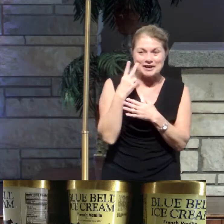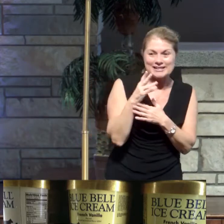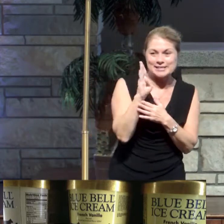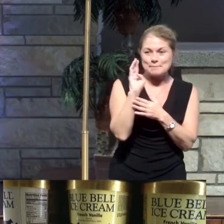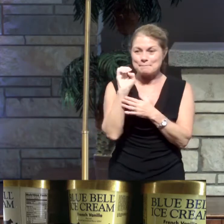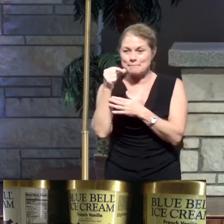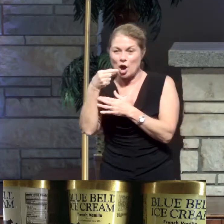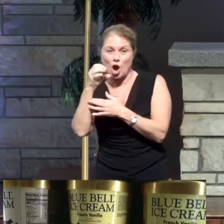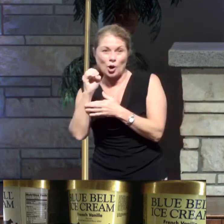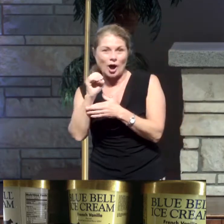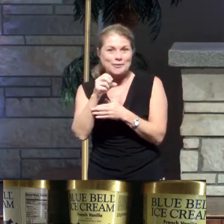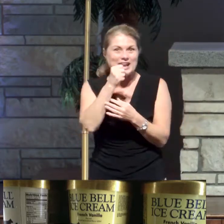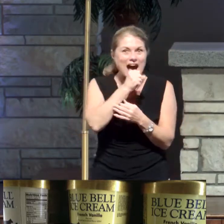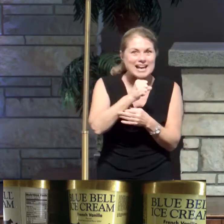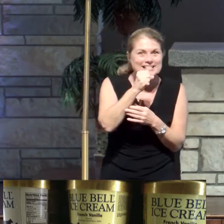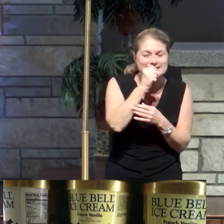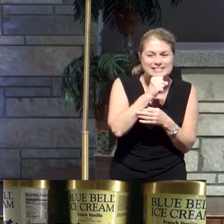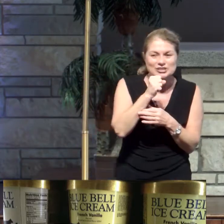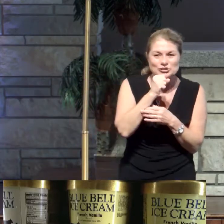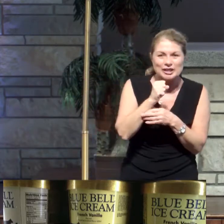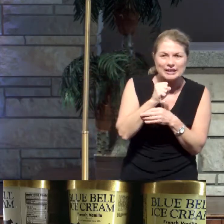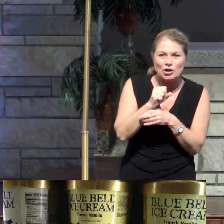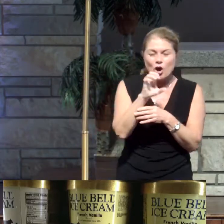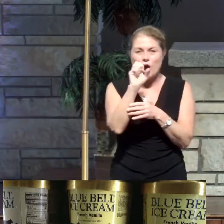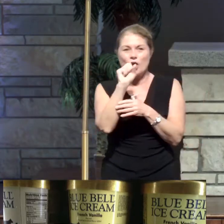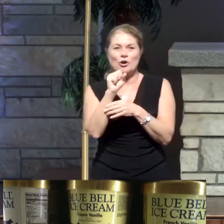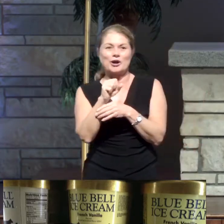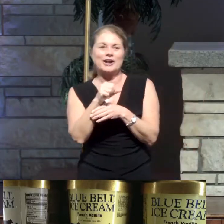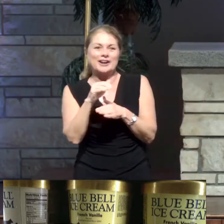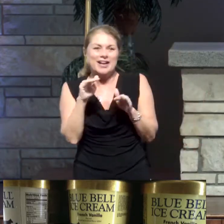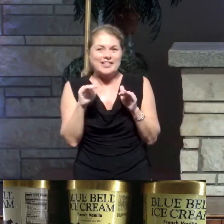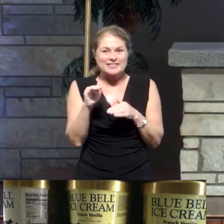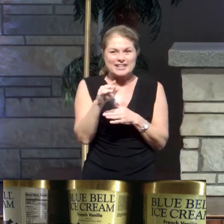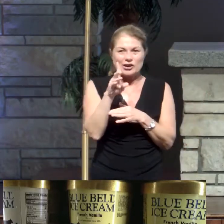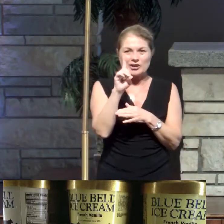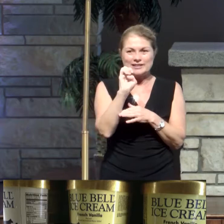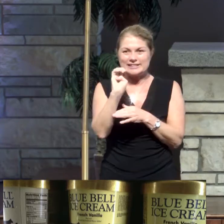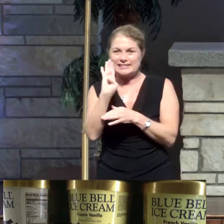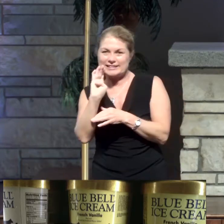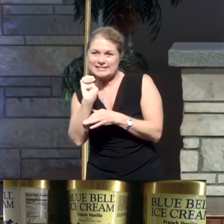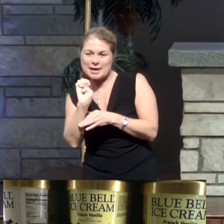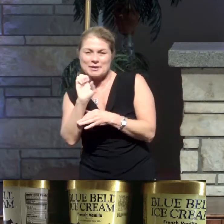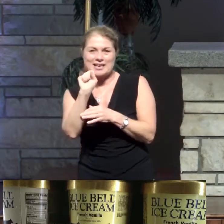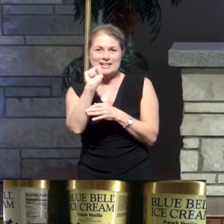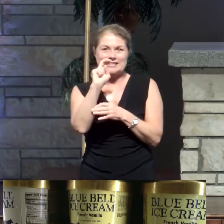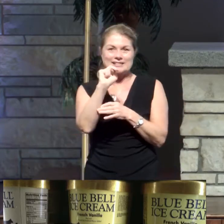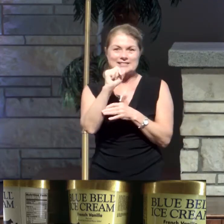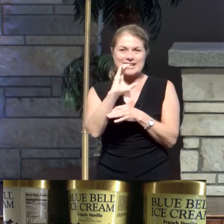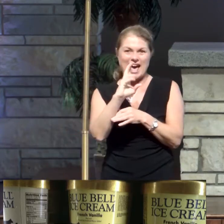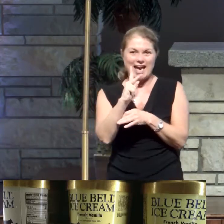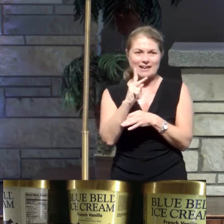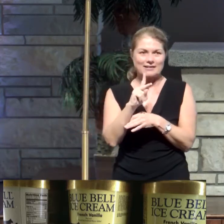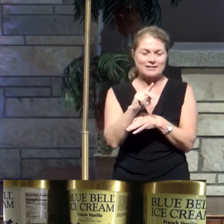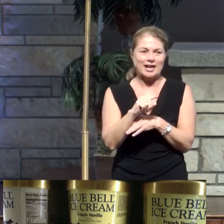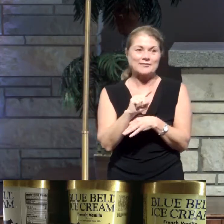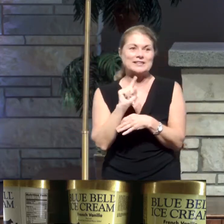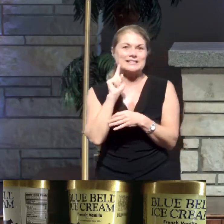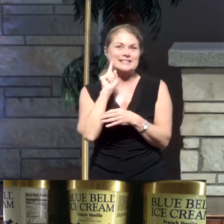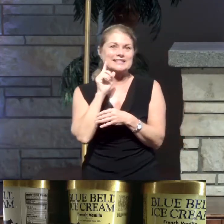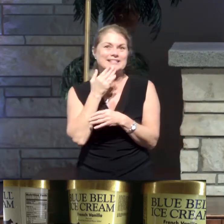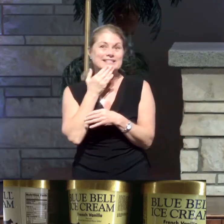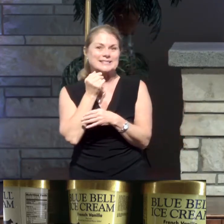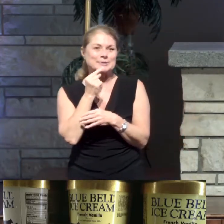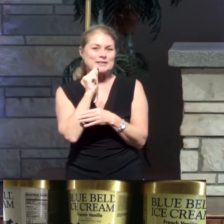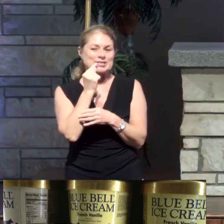BOGO on ice cream or on Little Debbie's snack cakes. Okay? Because I've got one serious sweet tooth. Okay? And when I see